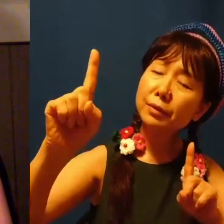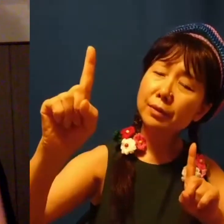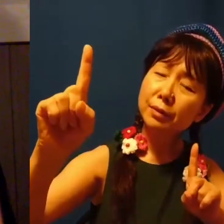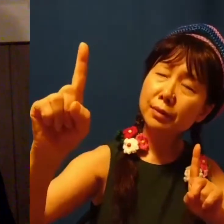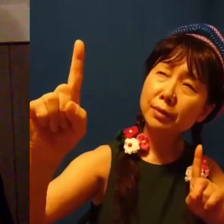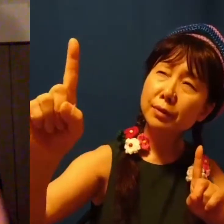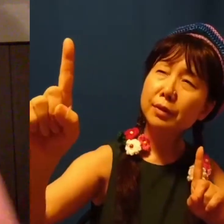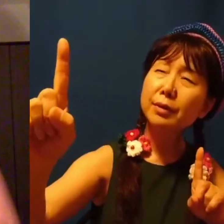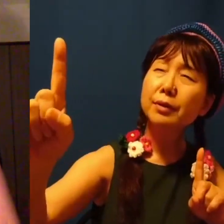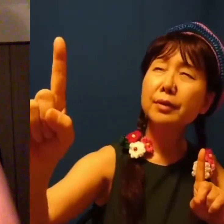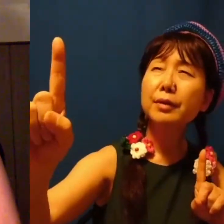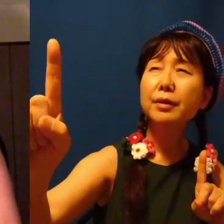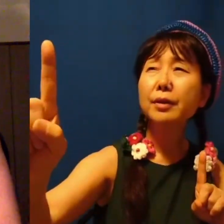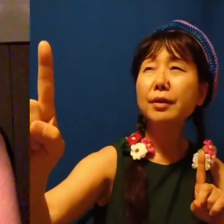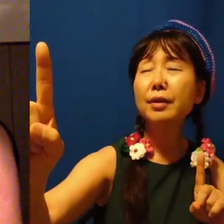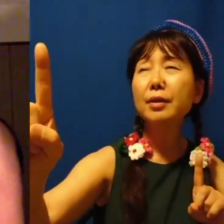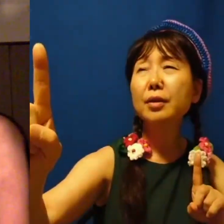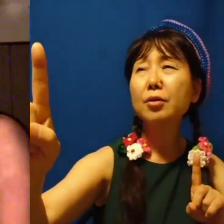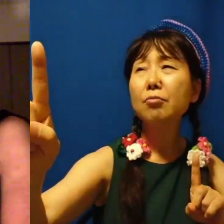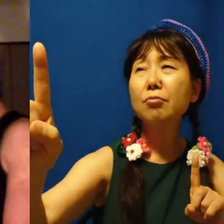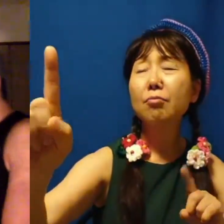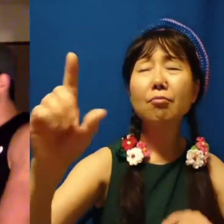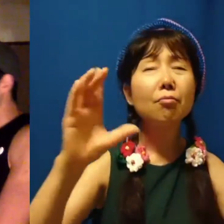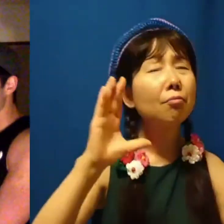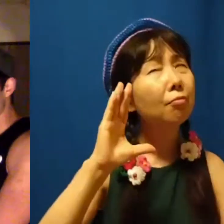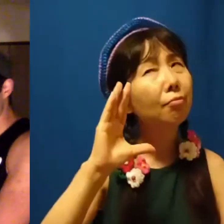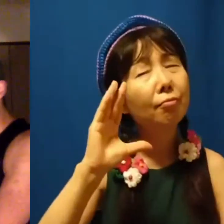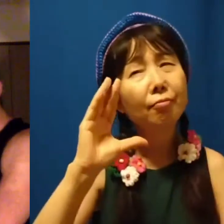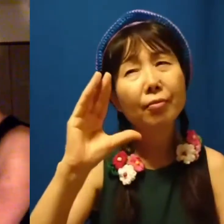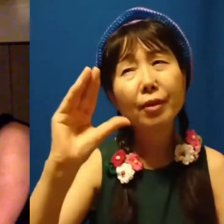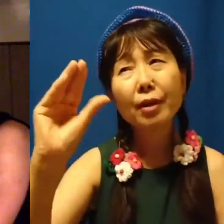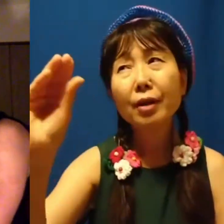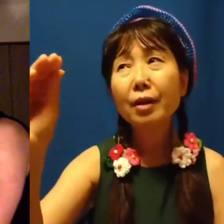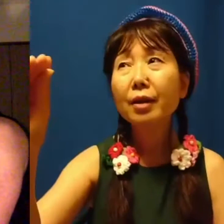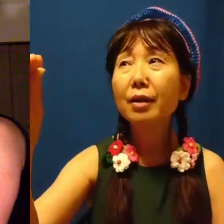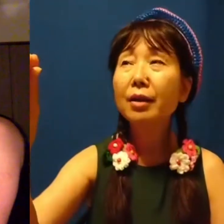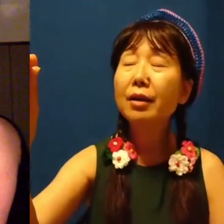I'm going away,